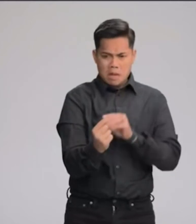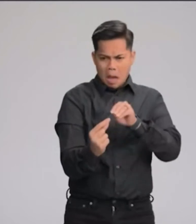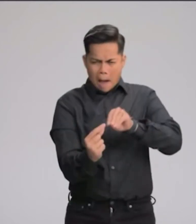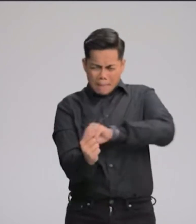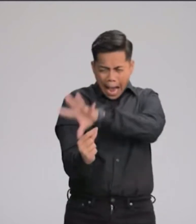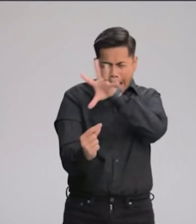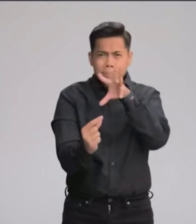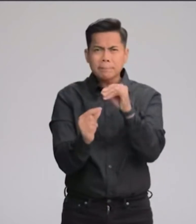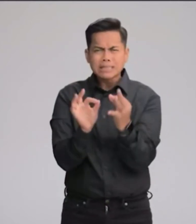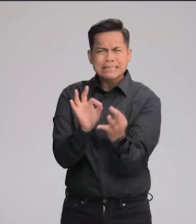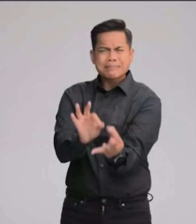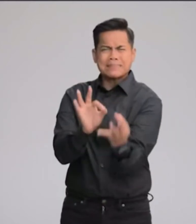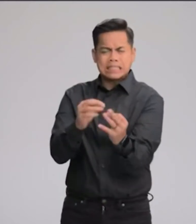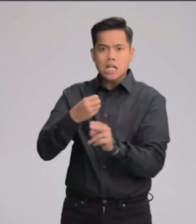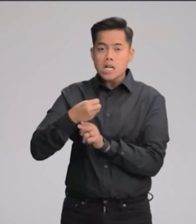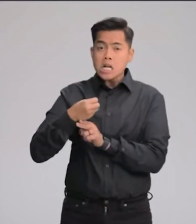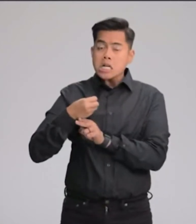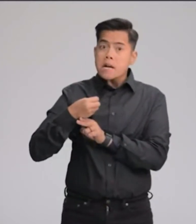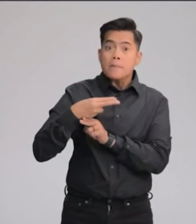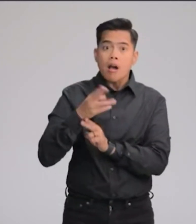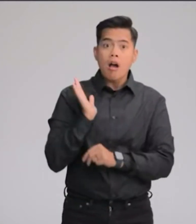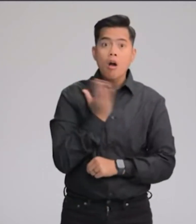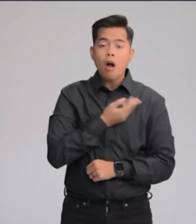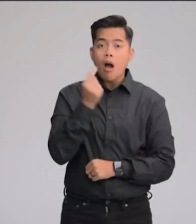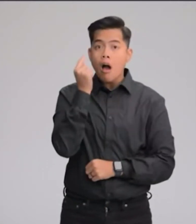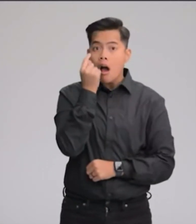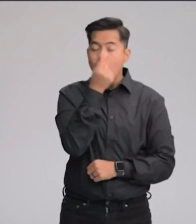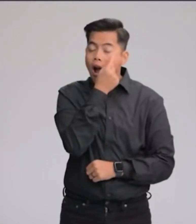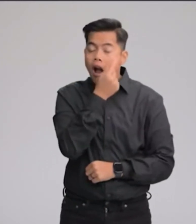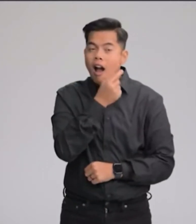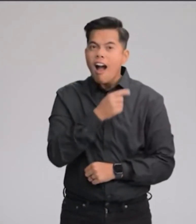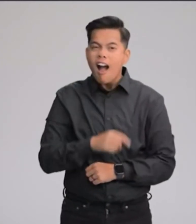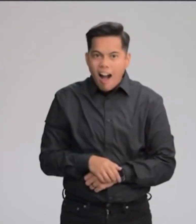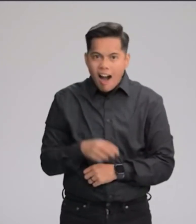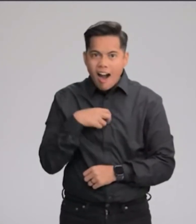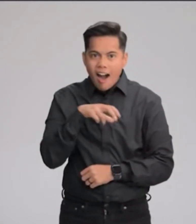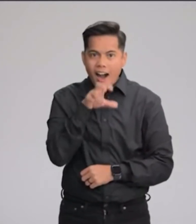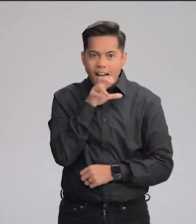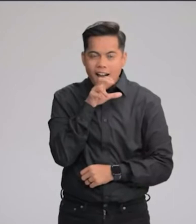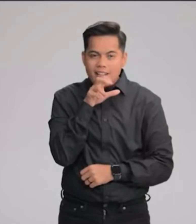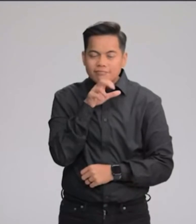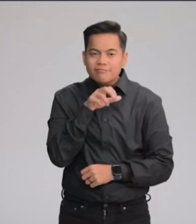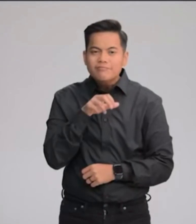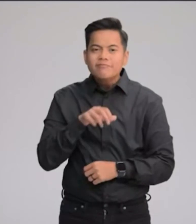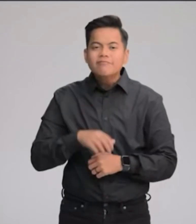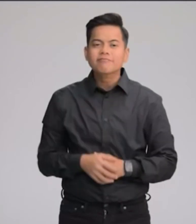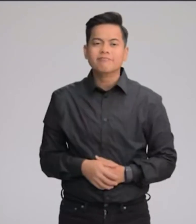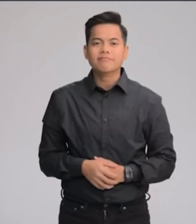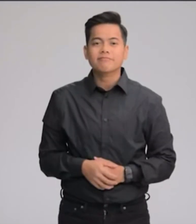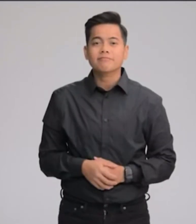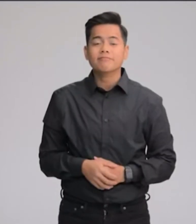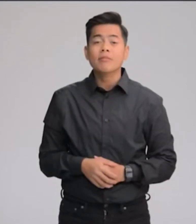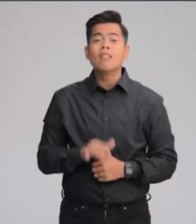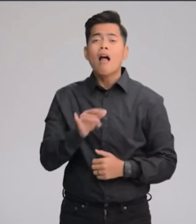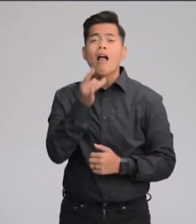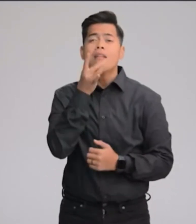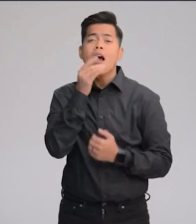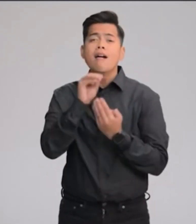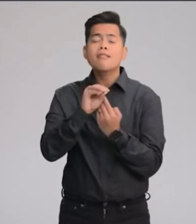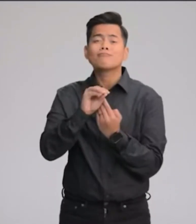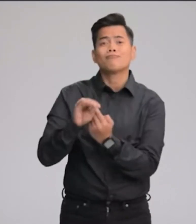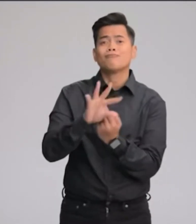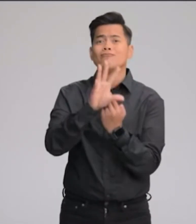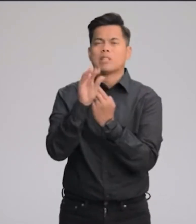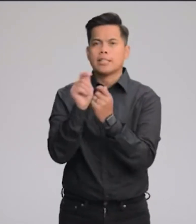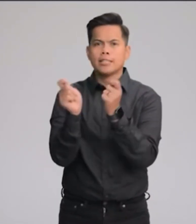captured in a split second to reveal more than was visible to the naked eye. The flash was completely